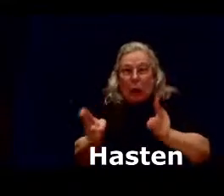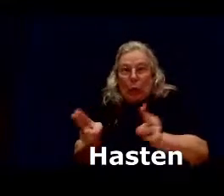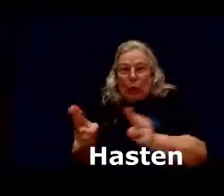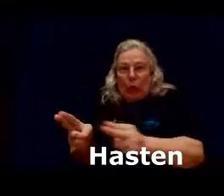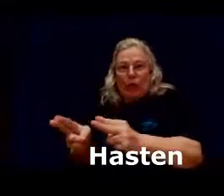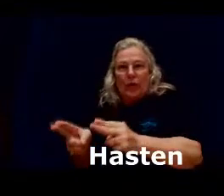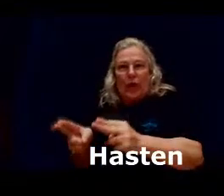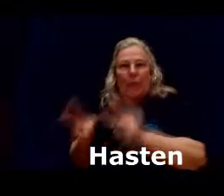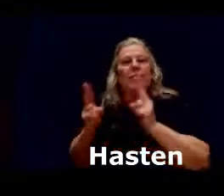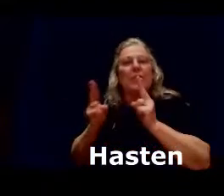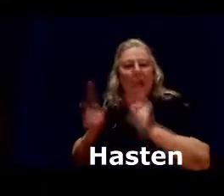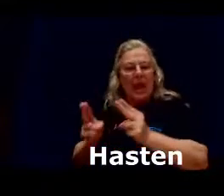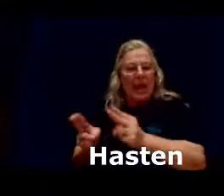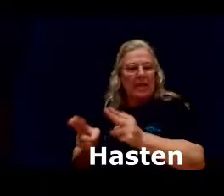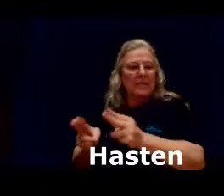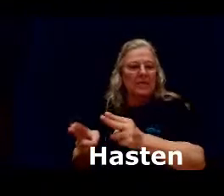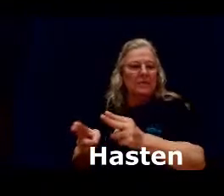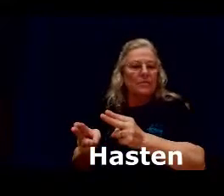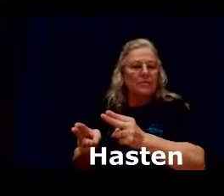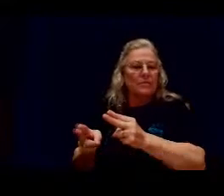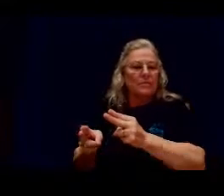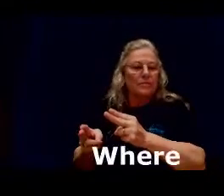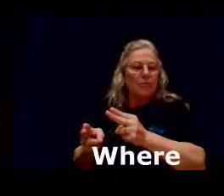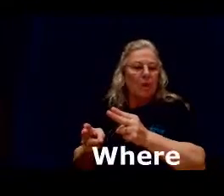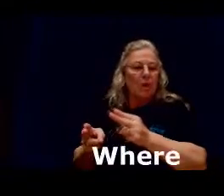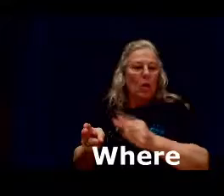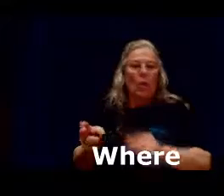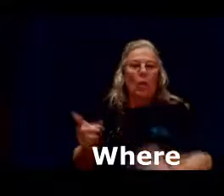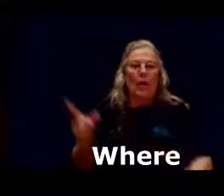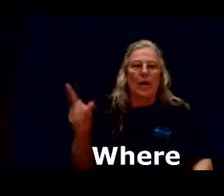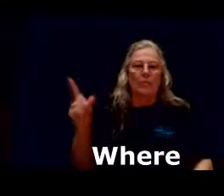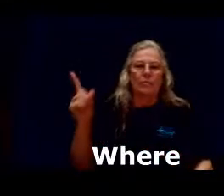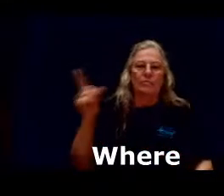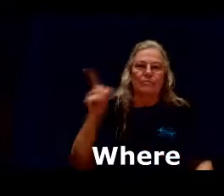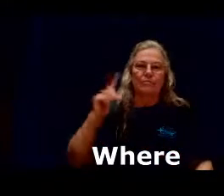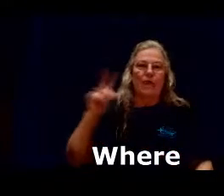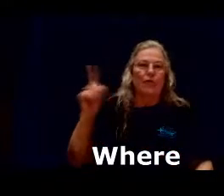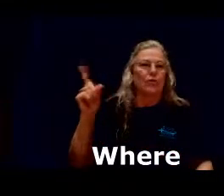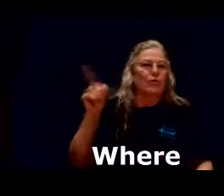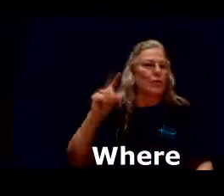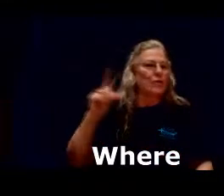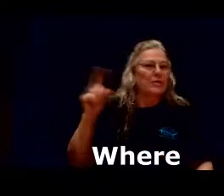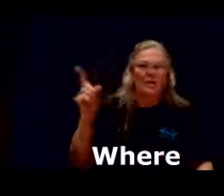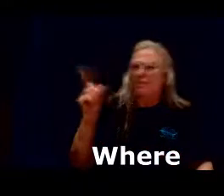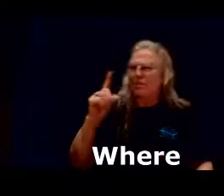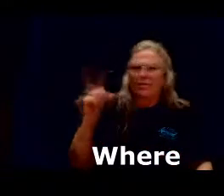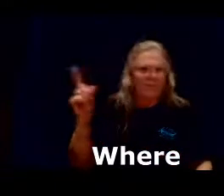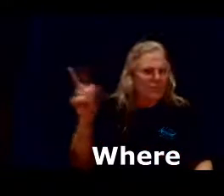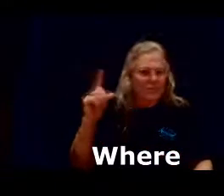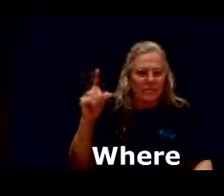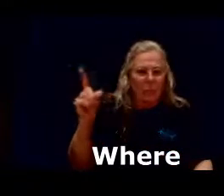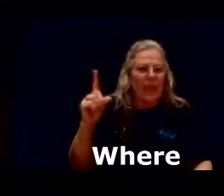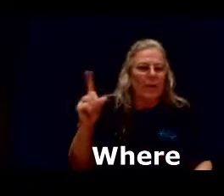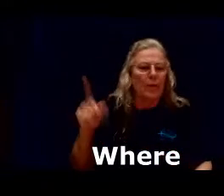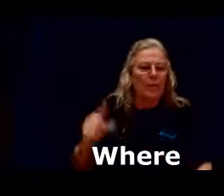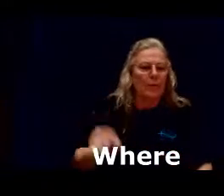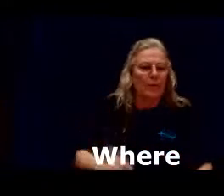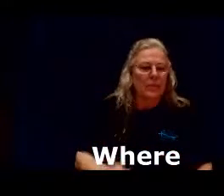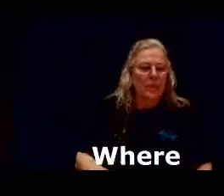whoo hurry up hasten where and you're just going to see it where God